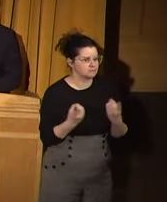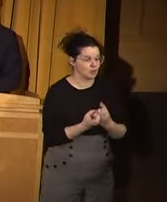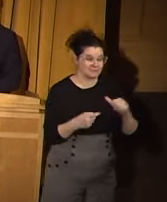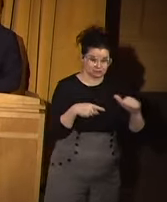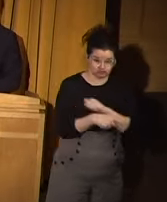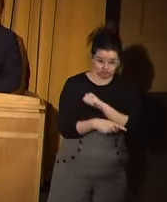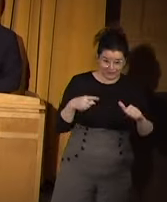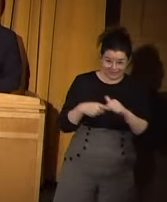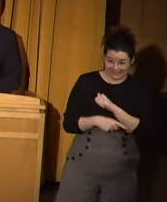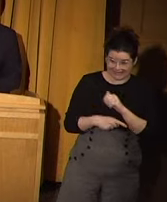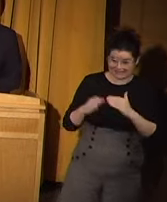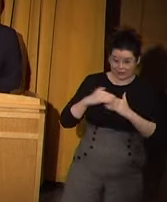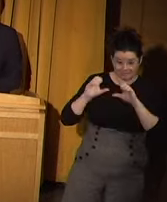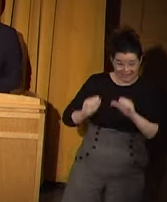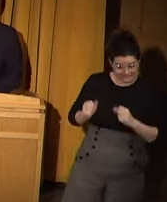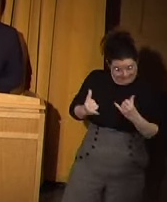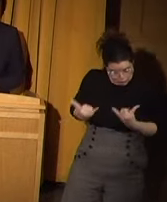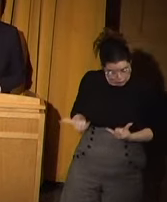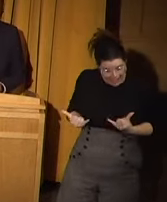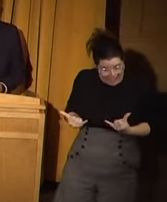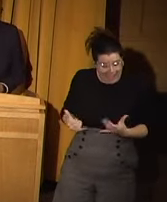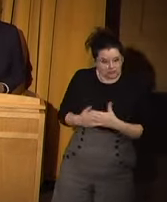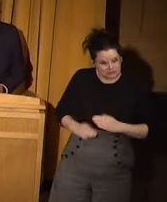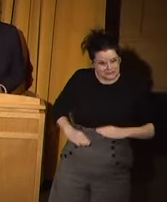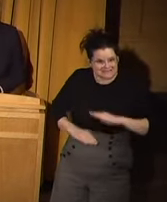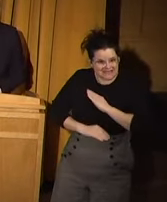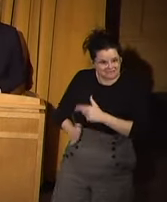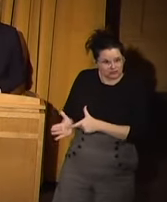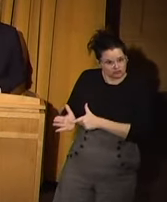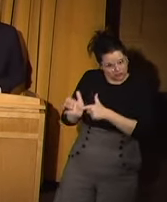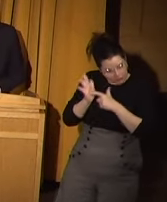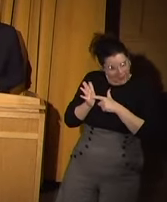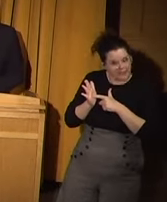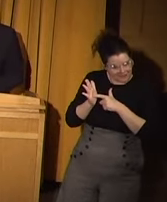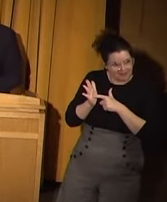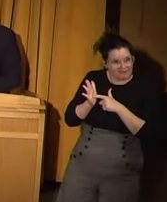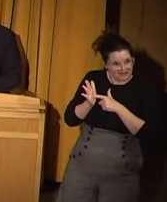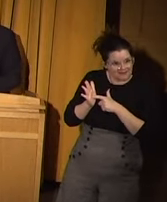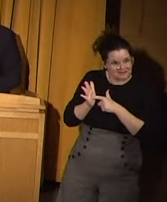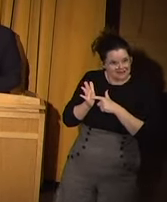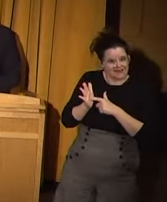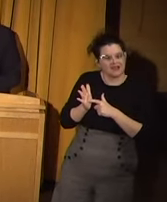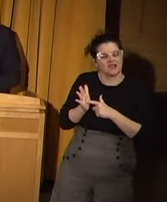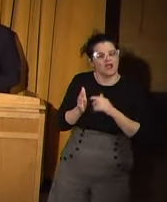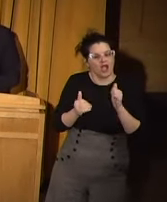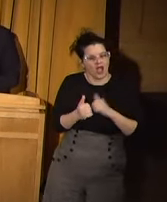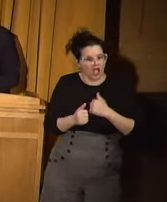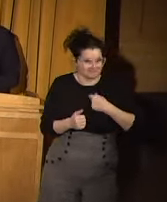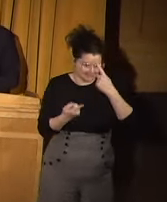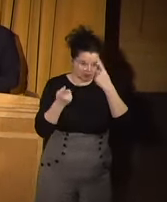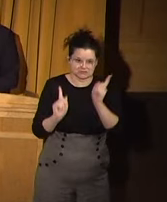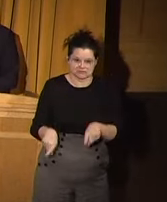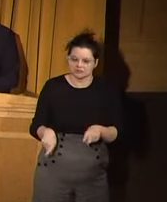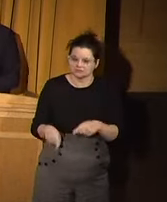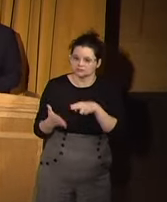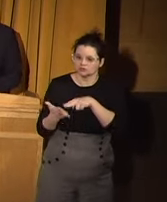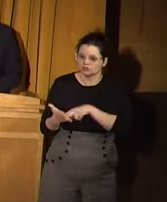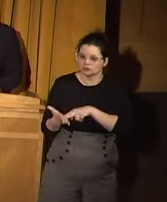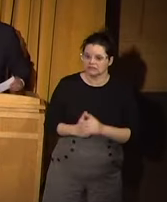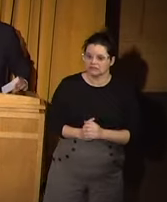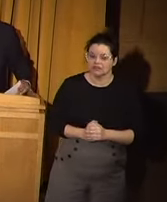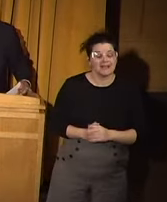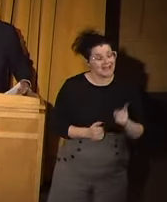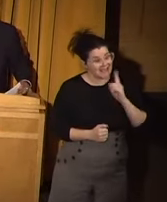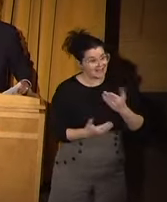training capacity today to satisfy the requirements of the stipulated agreement. And again,